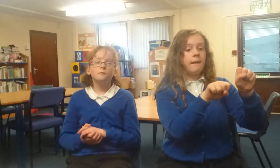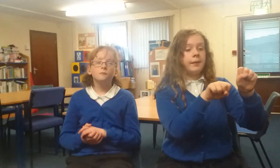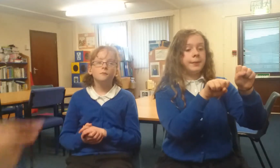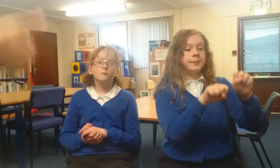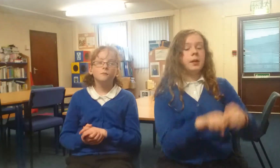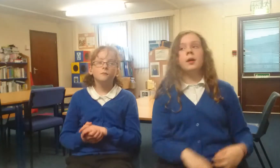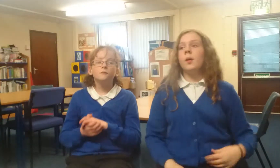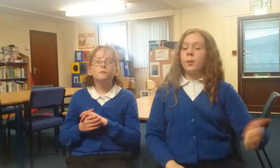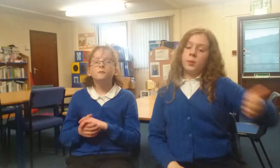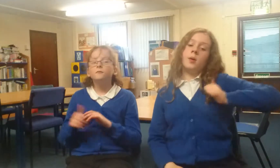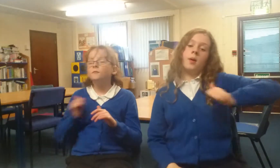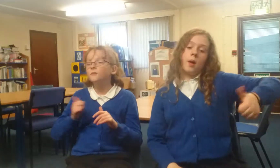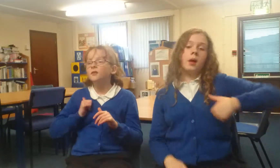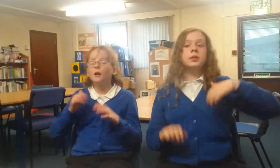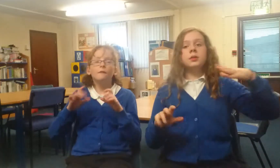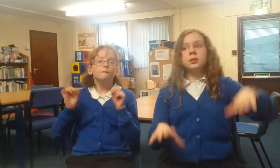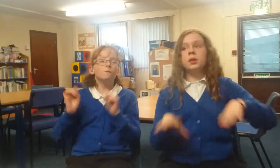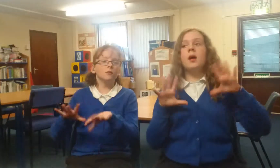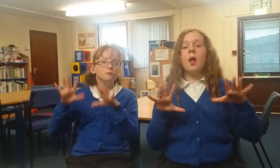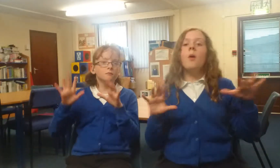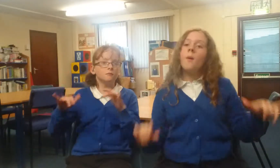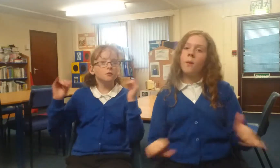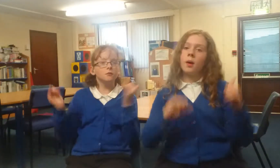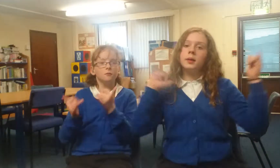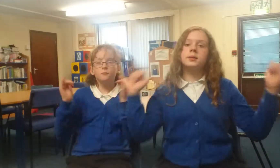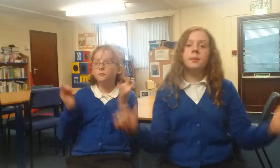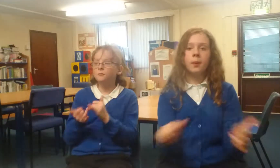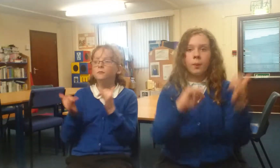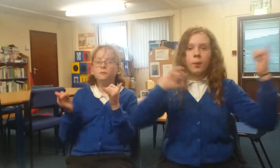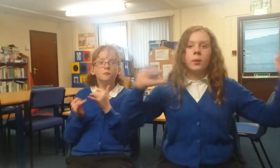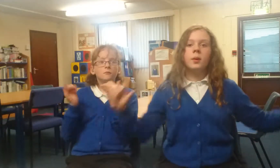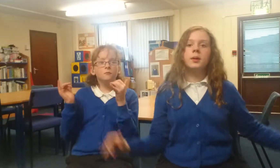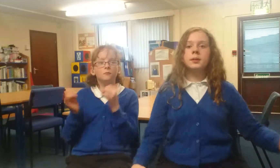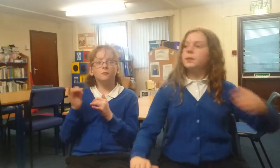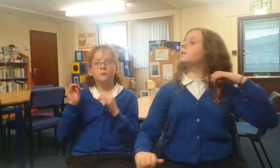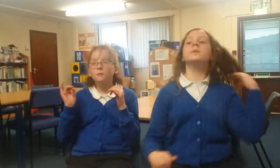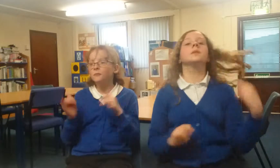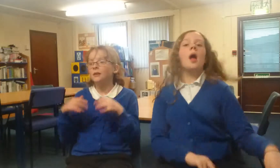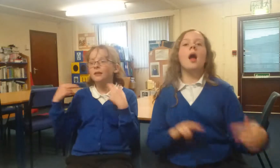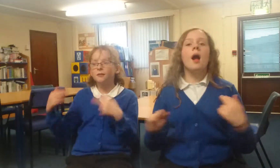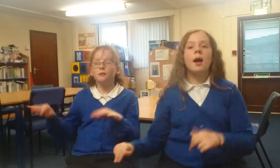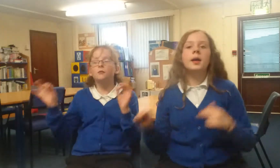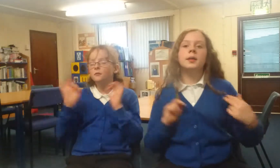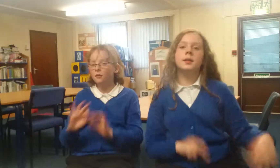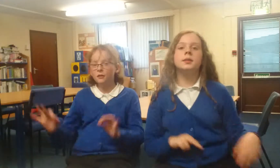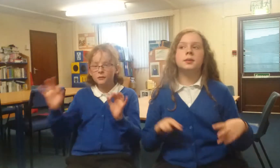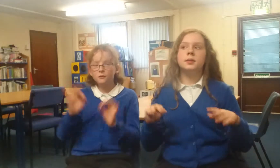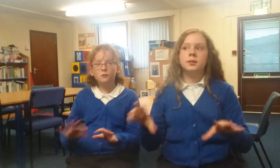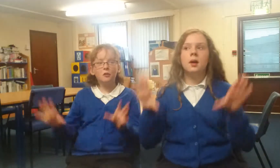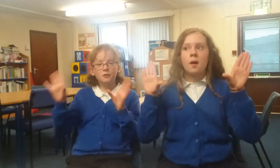We're gonna have a wonderful party And nothing's gonna stop us from dancing